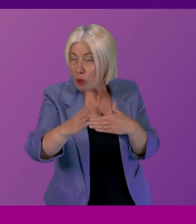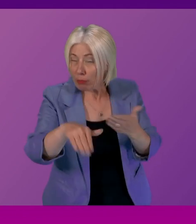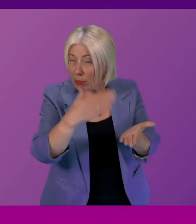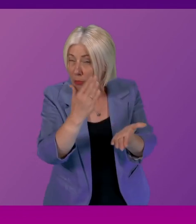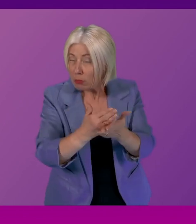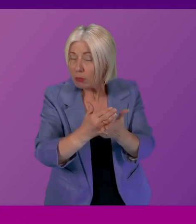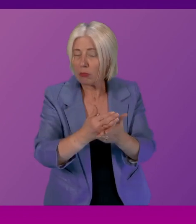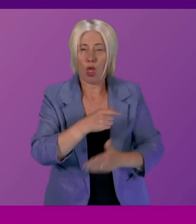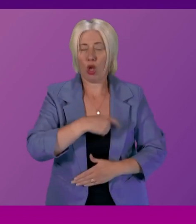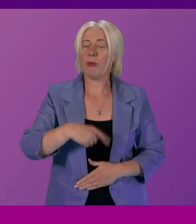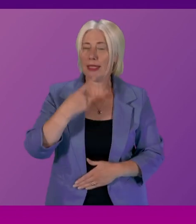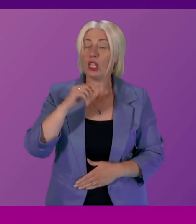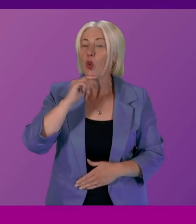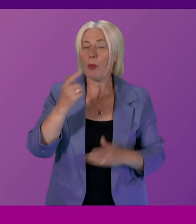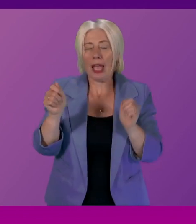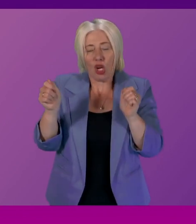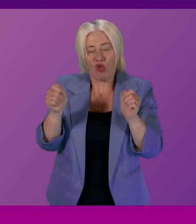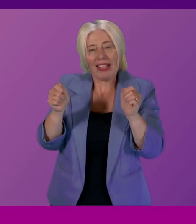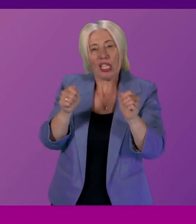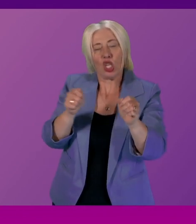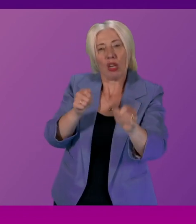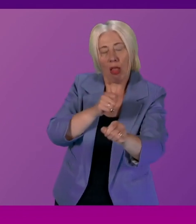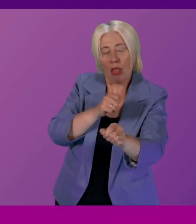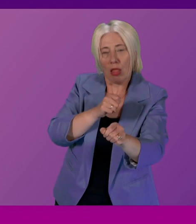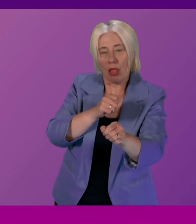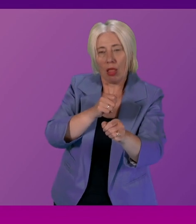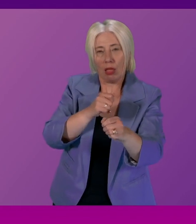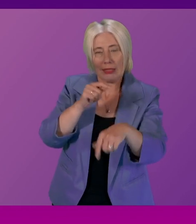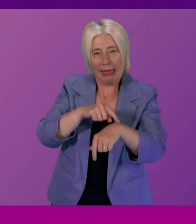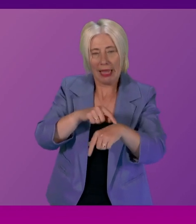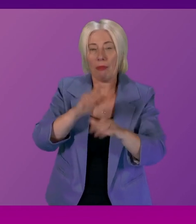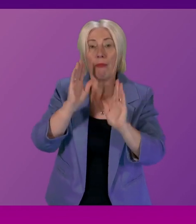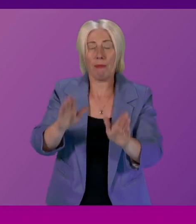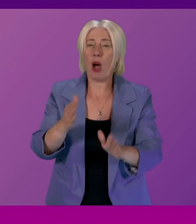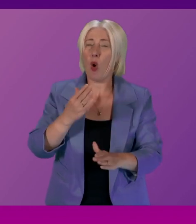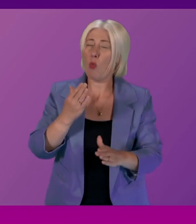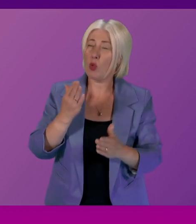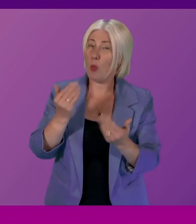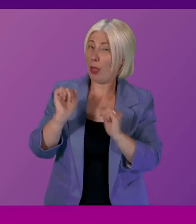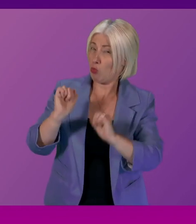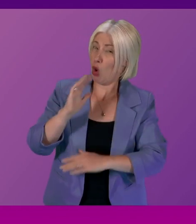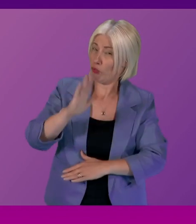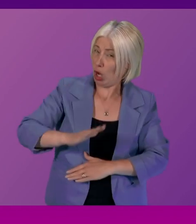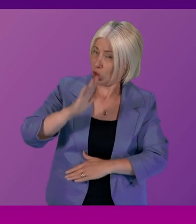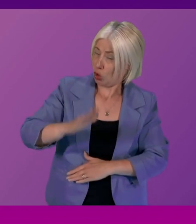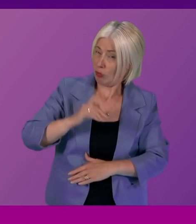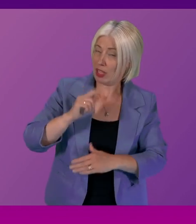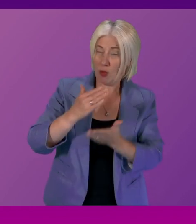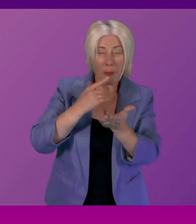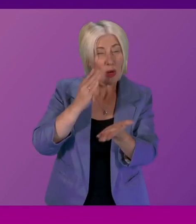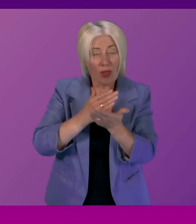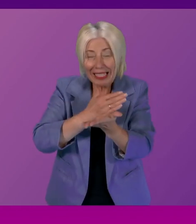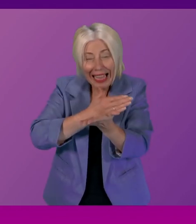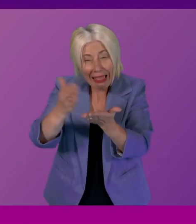that there will be transitional provisions in place but we would welcome the First Minister's reassurances that this clarity for tenants and